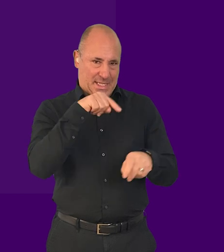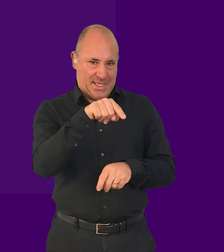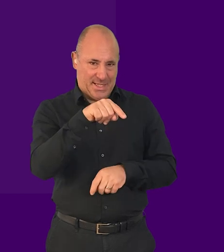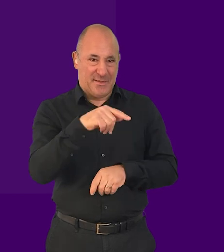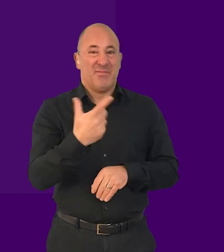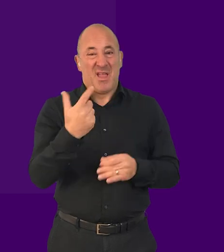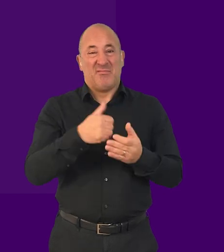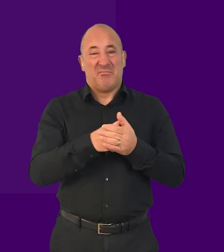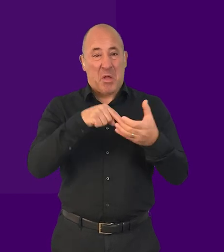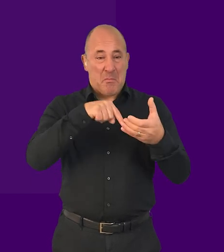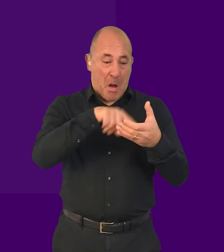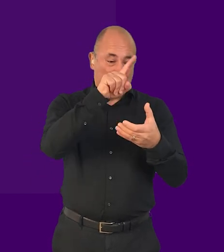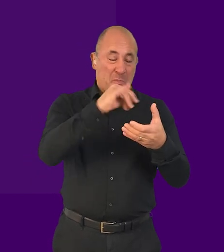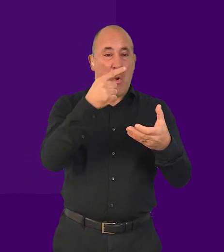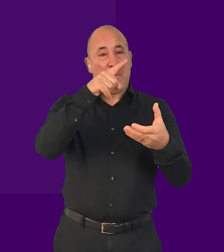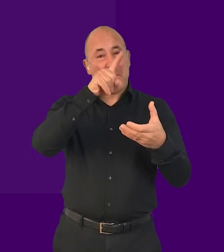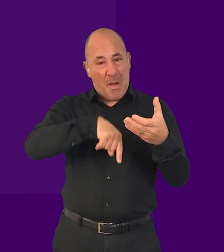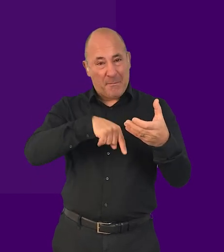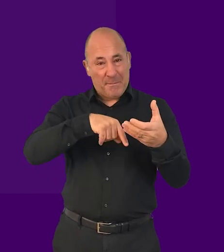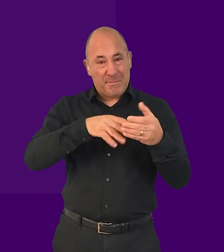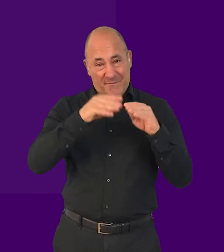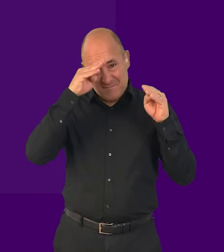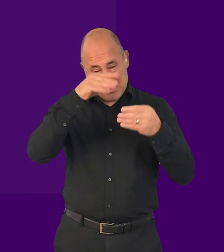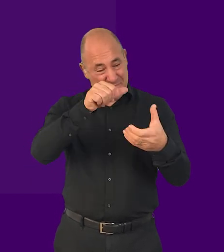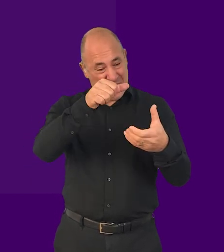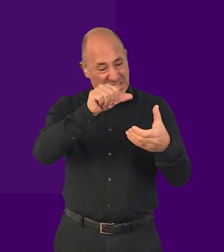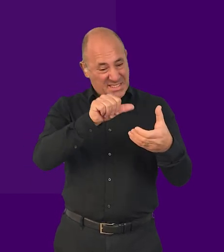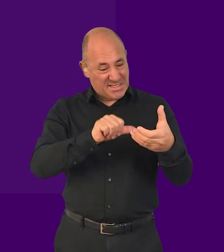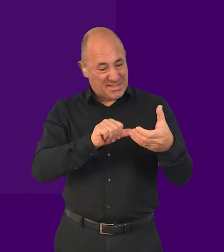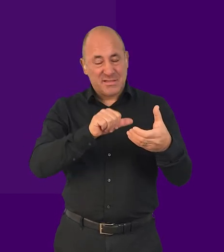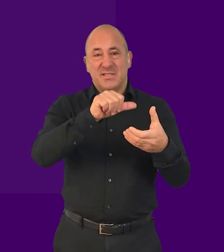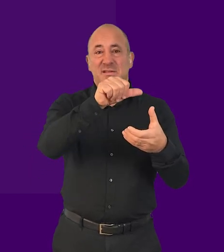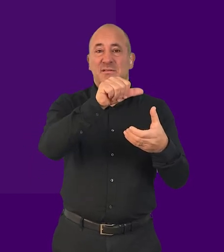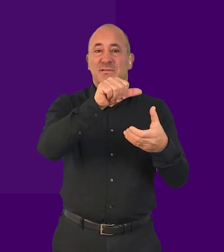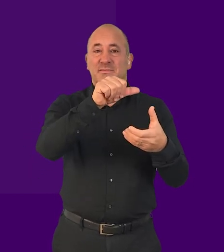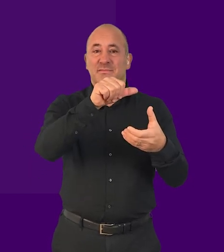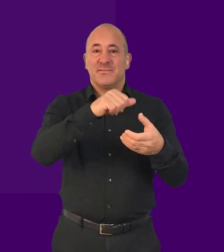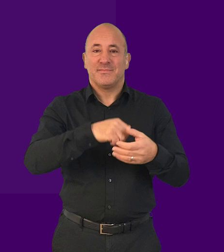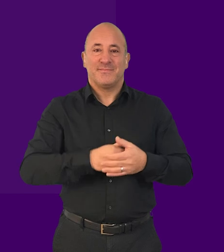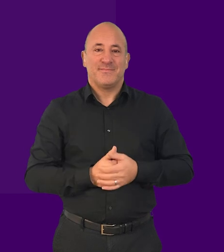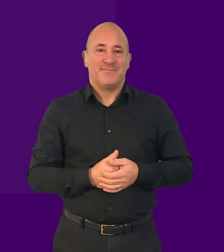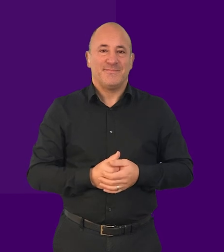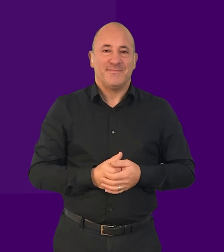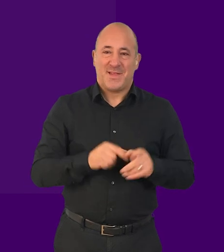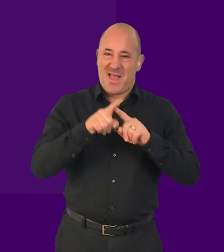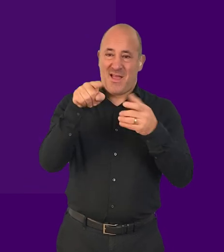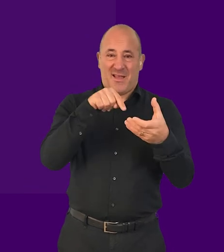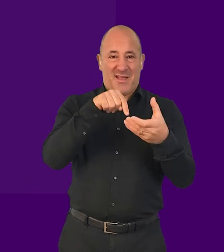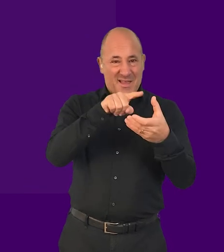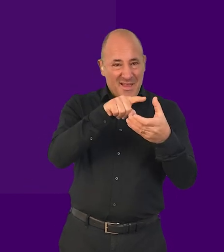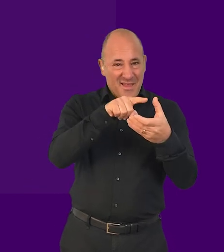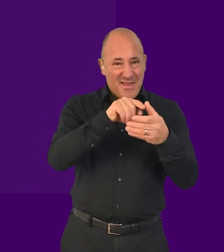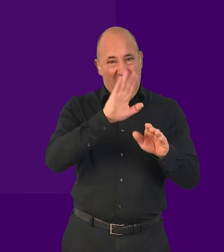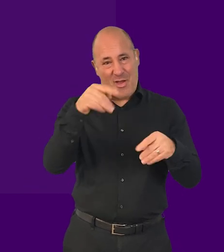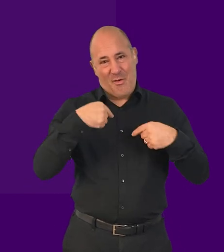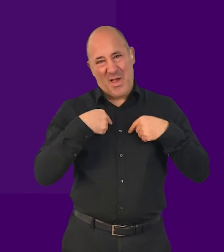swipe, either up or down, moves focus between each heading. Hello, we're Tetralogical, heading one.